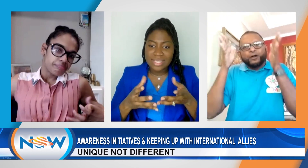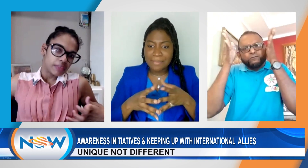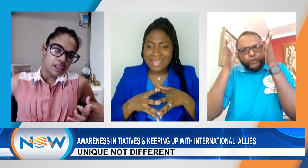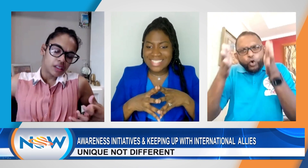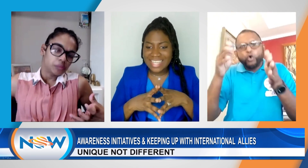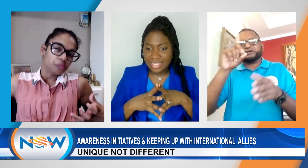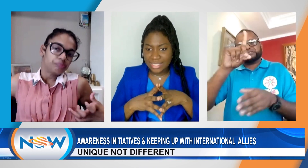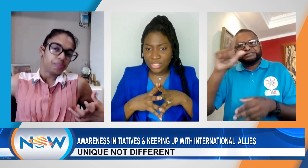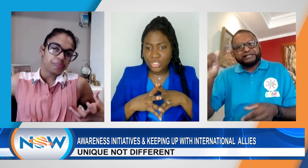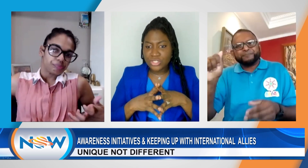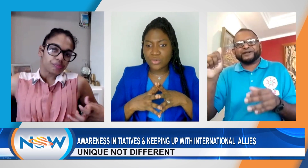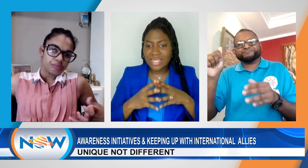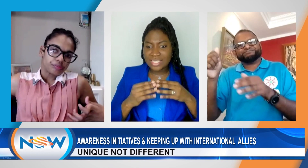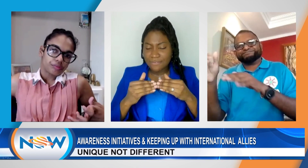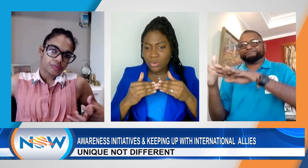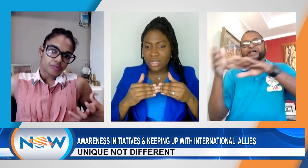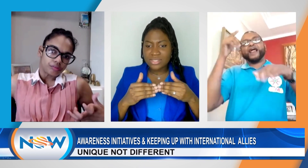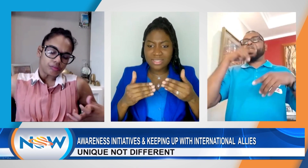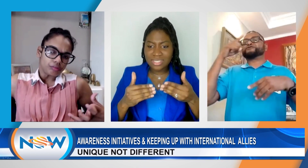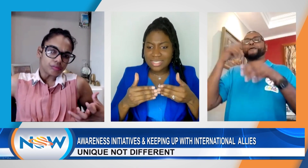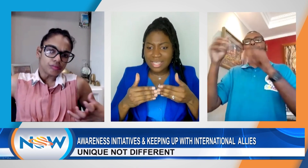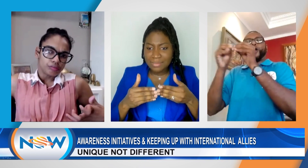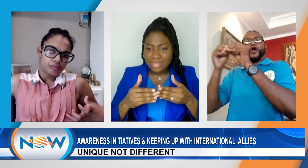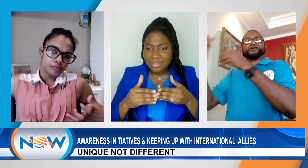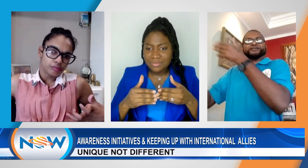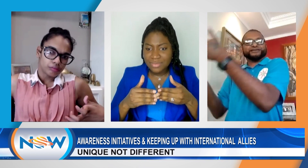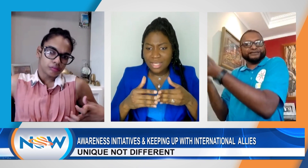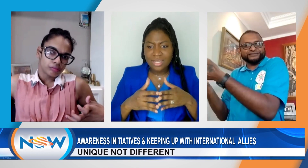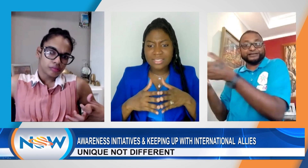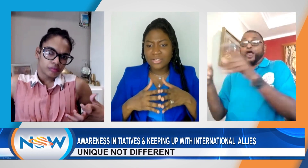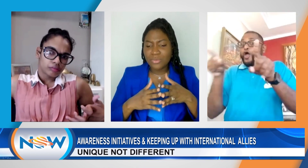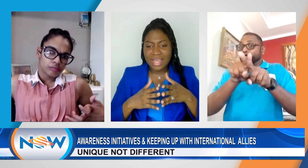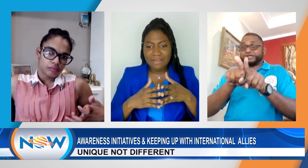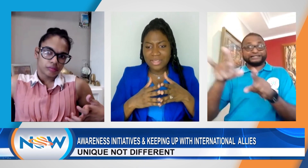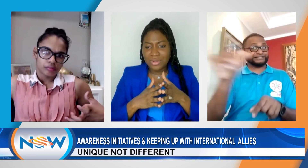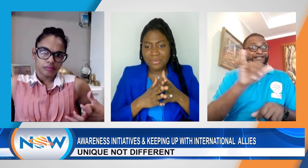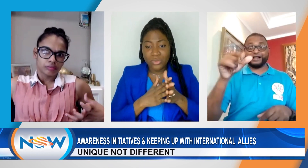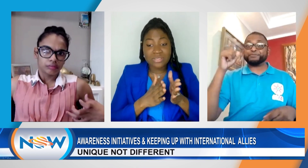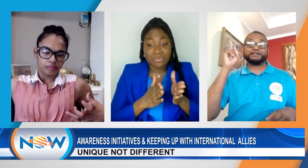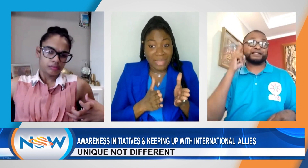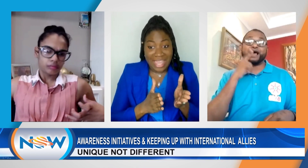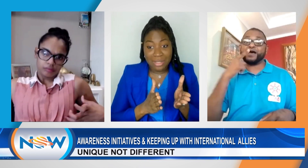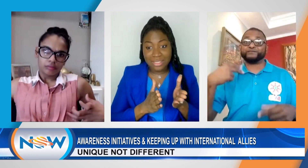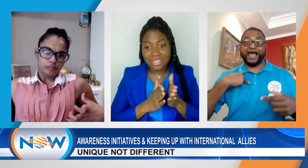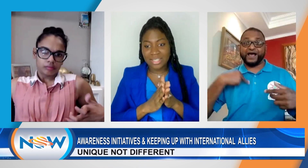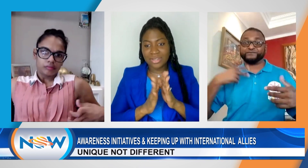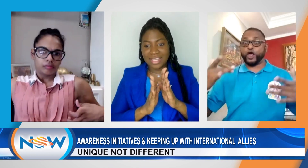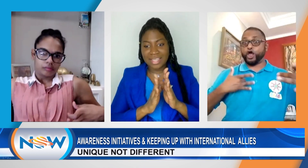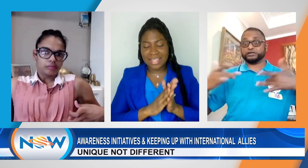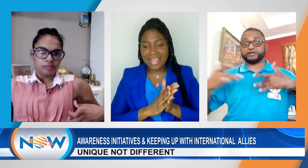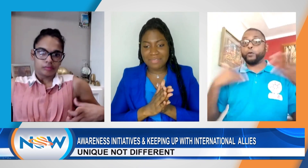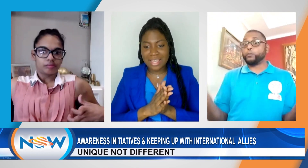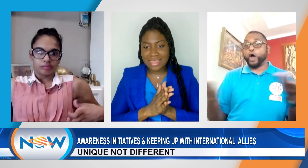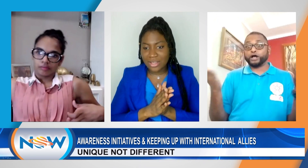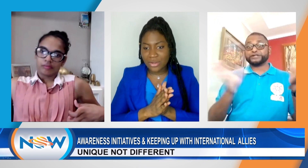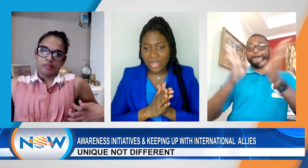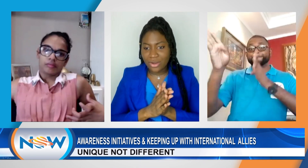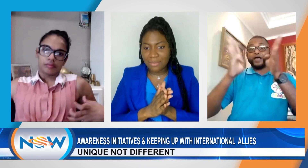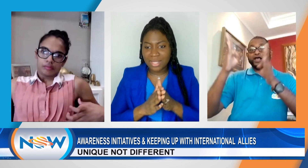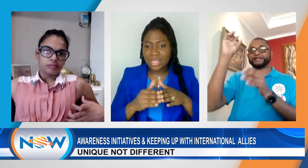there to maintain it. So we need to focus on the disabled because, you know, we have, you know, those abled, you know, they have their thing going on, but